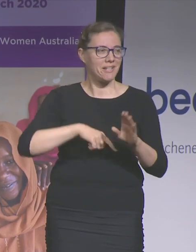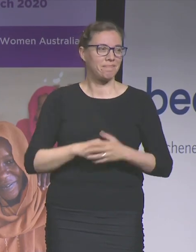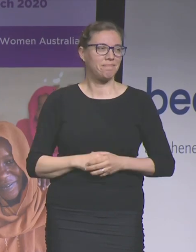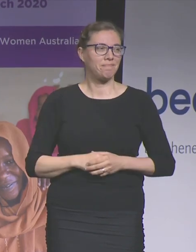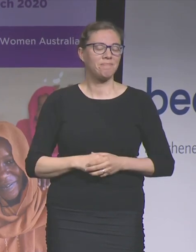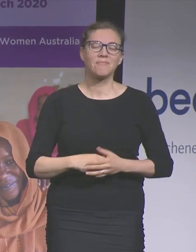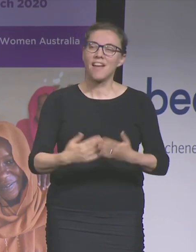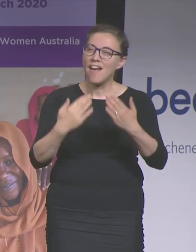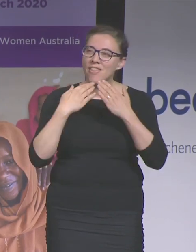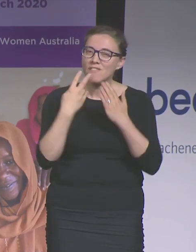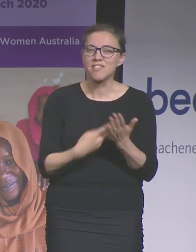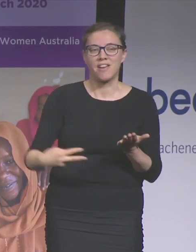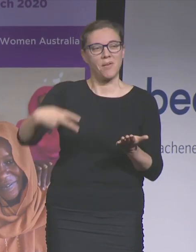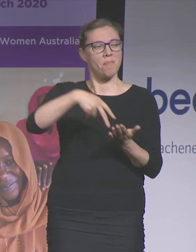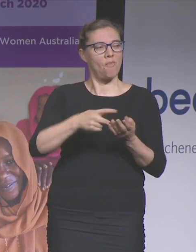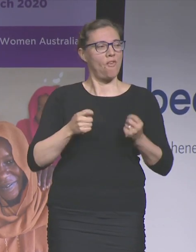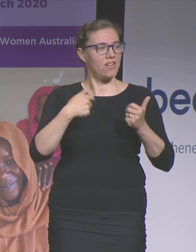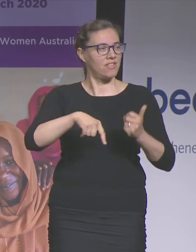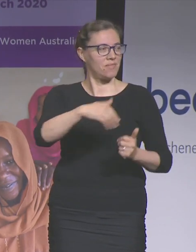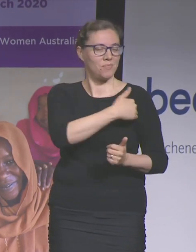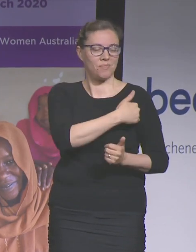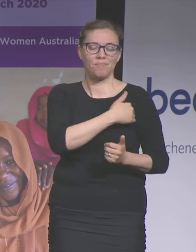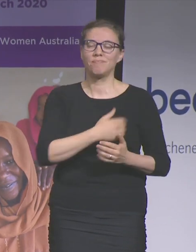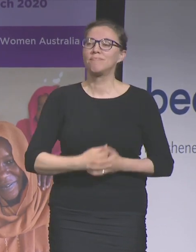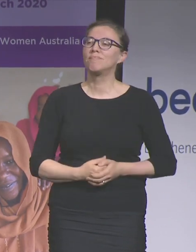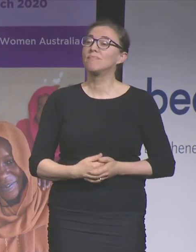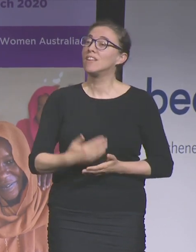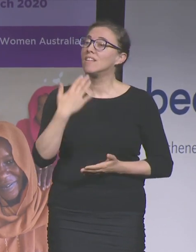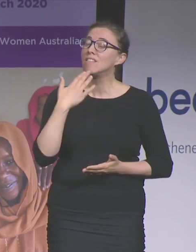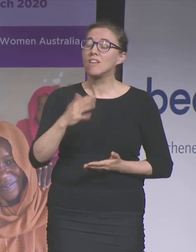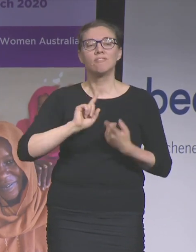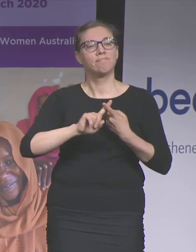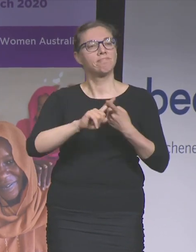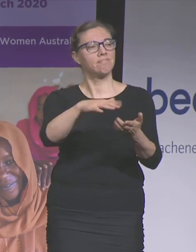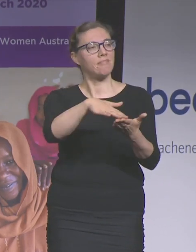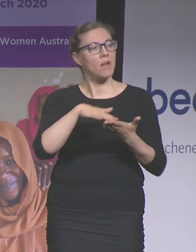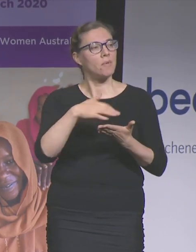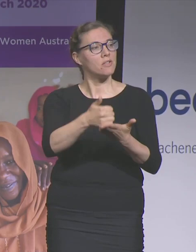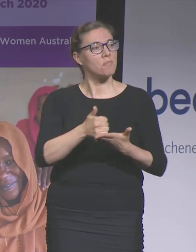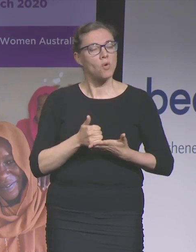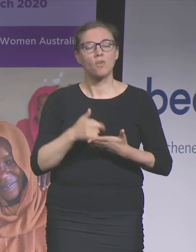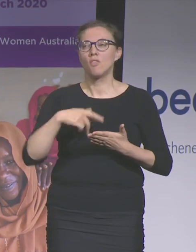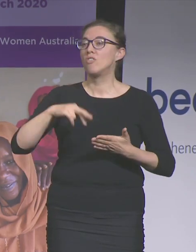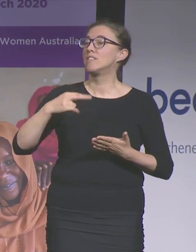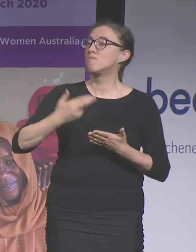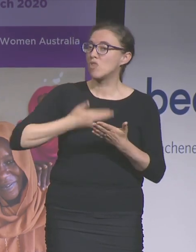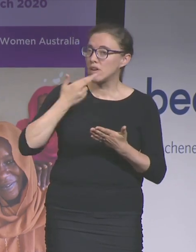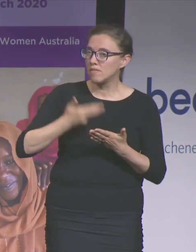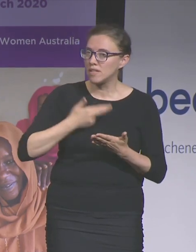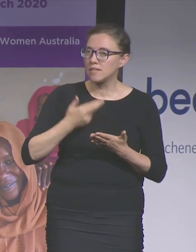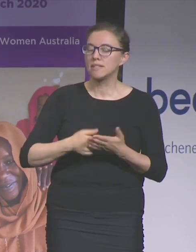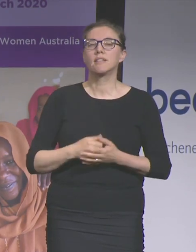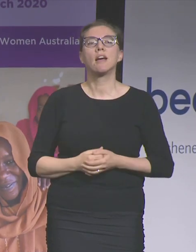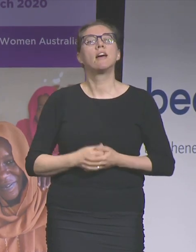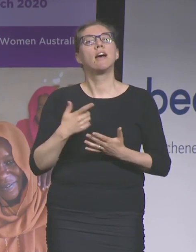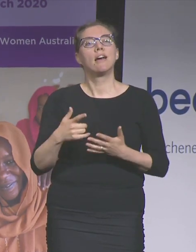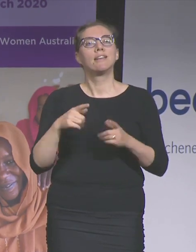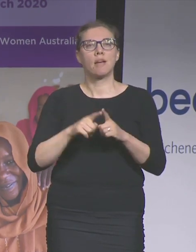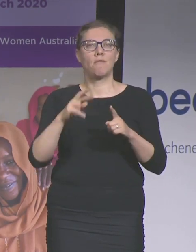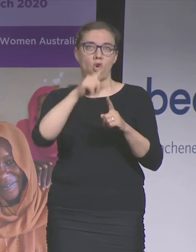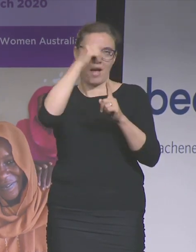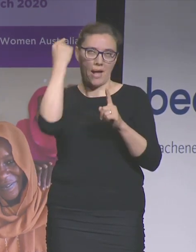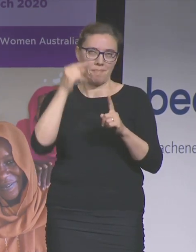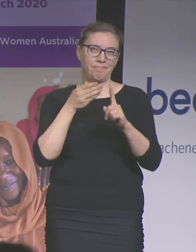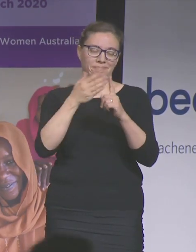here with us today, for your continued support for this breakfast, but most of all, for your continued support for the cause that it champions. Thank you very